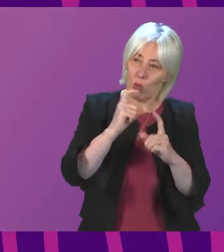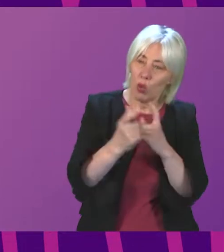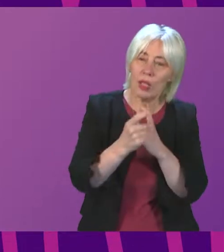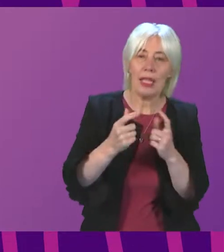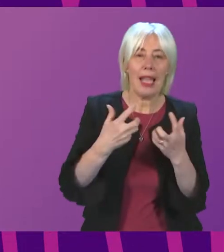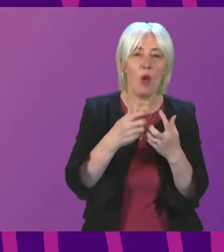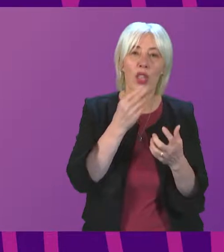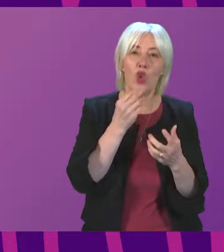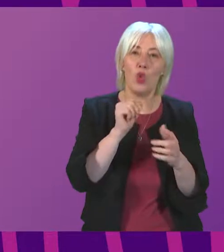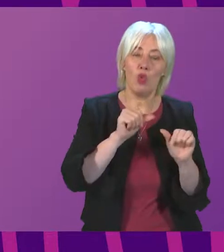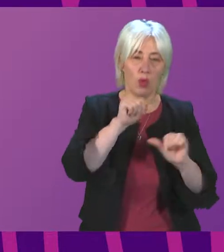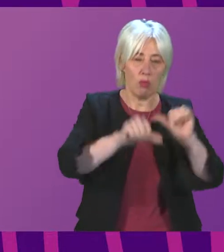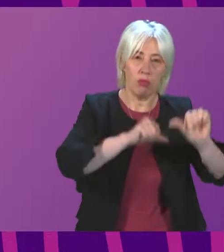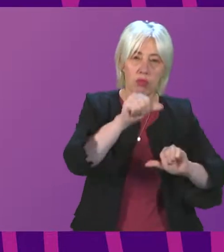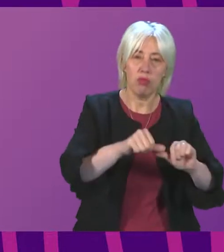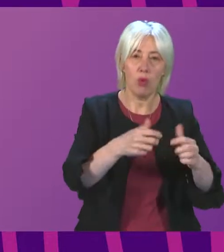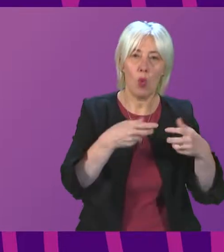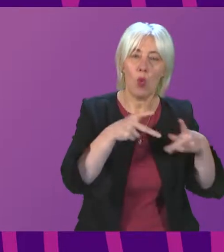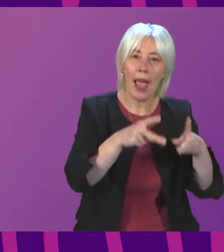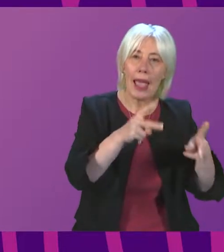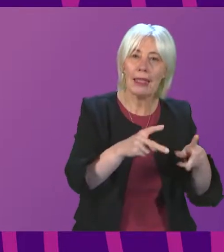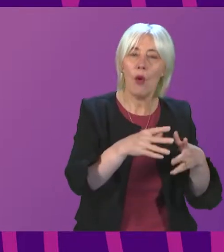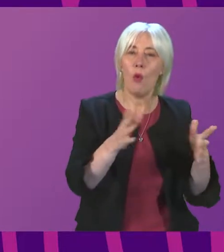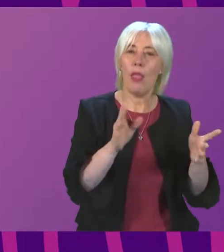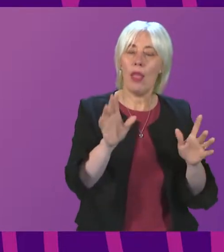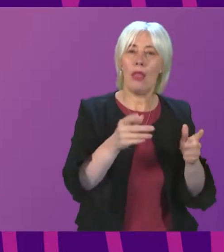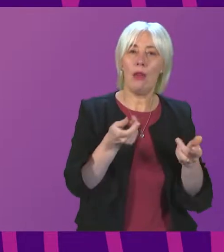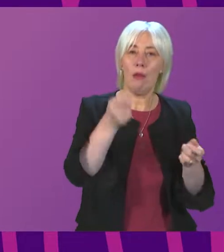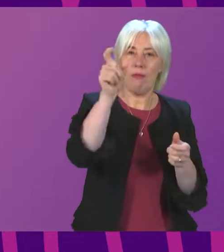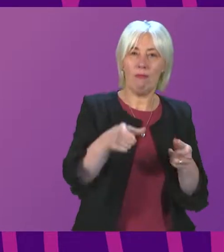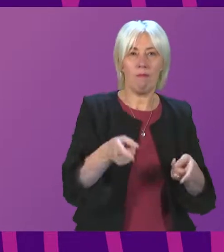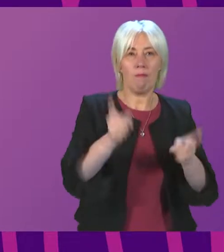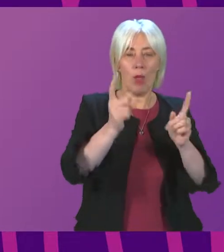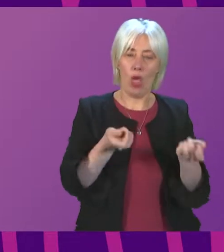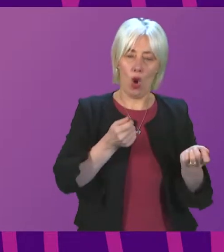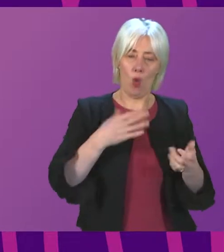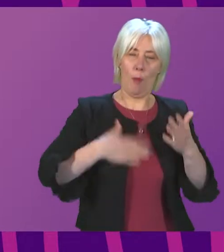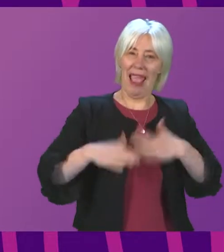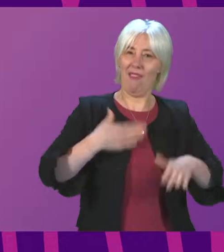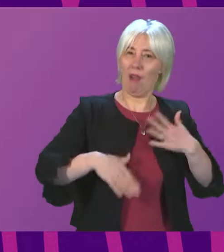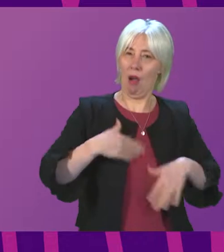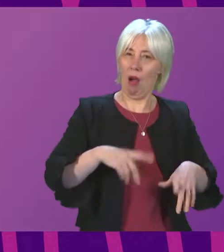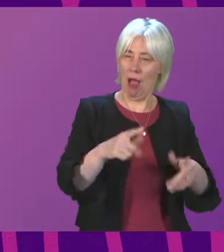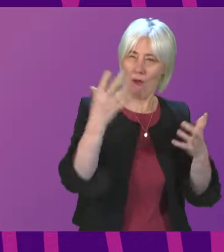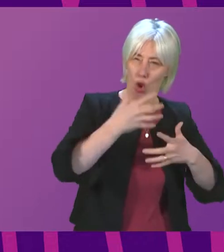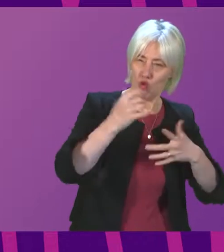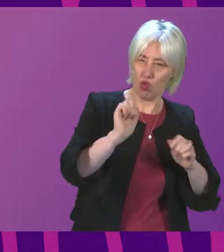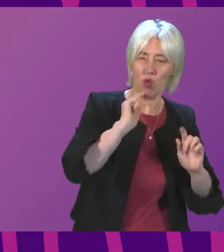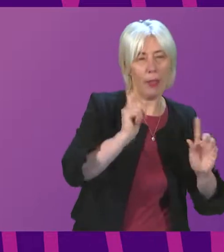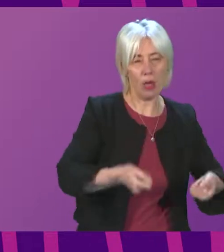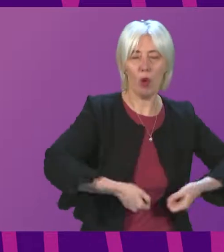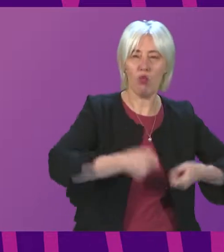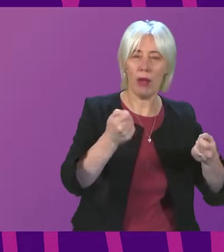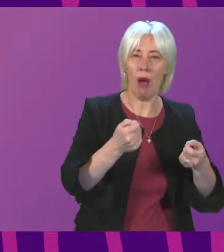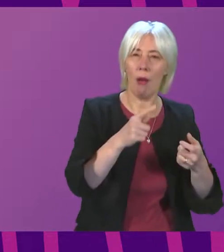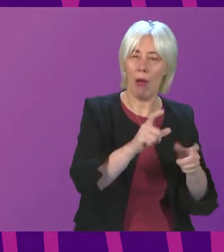mechanisms to enable any issues with a developer's conduct to be formally raised. Do the members have any comments